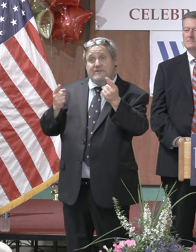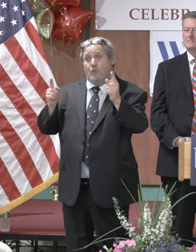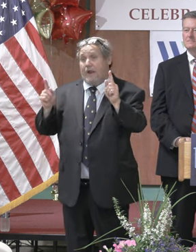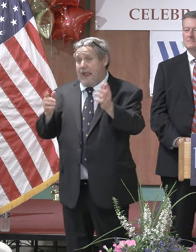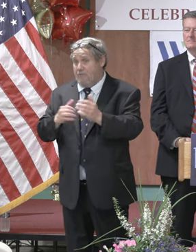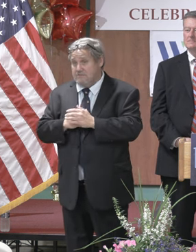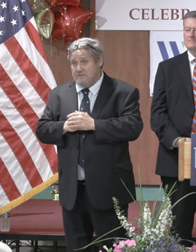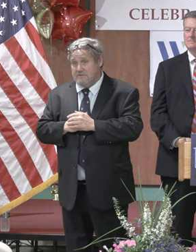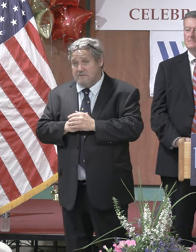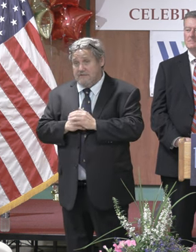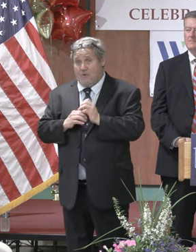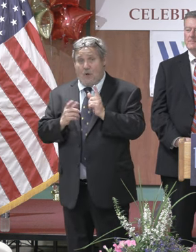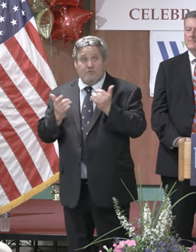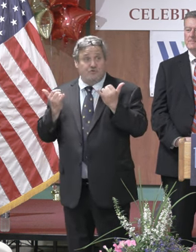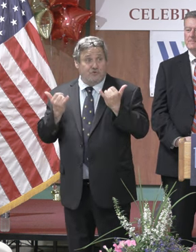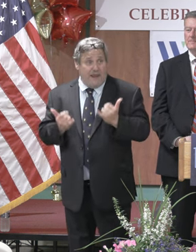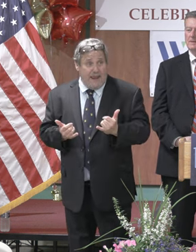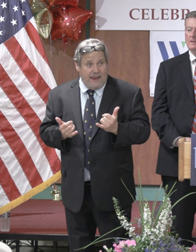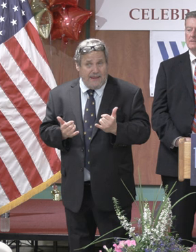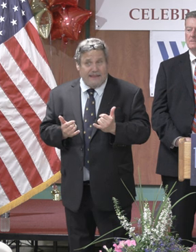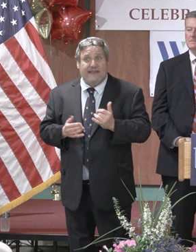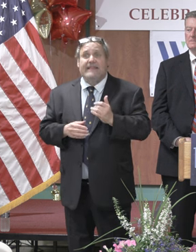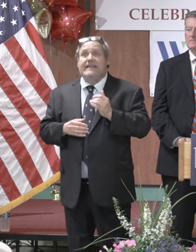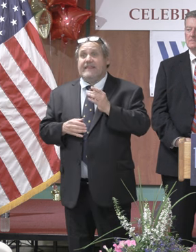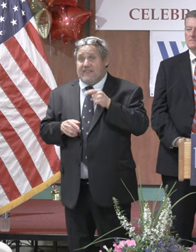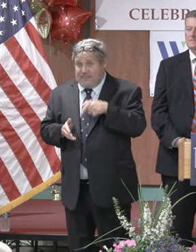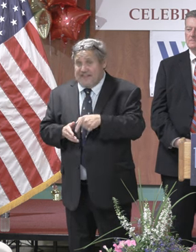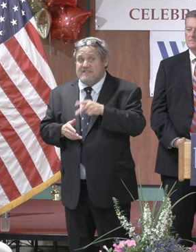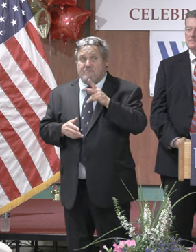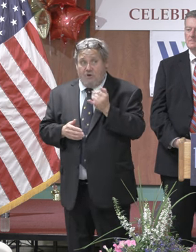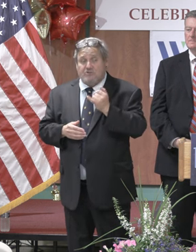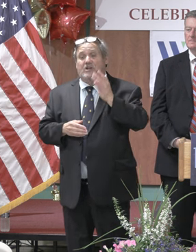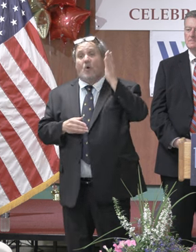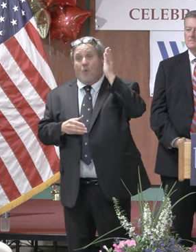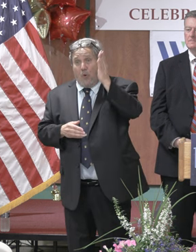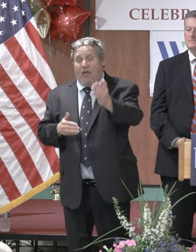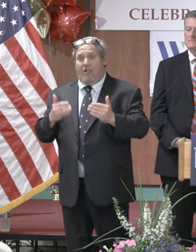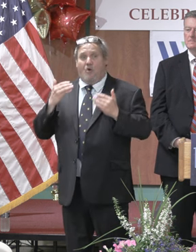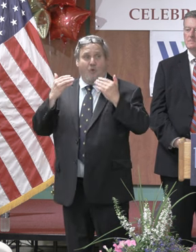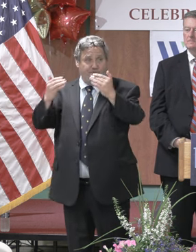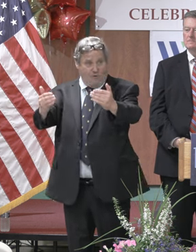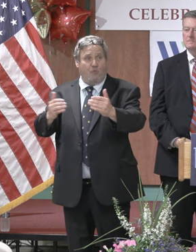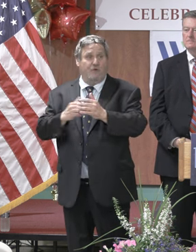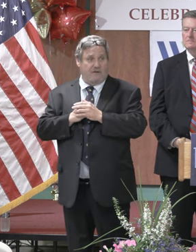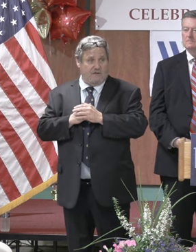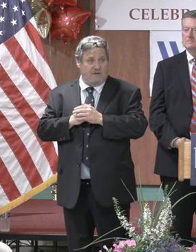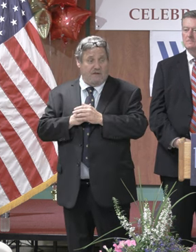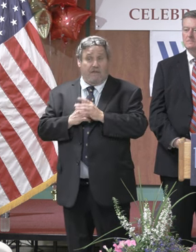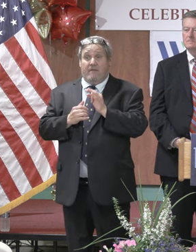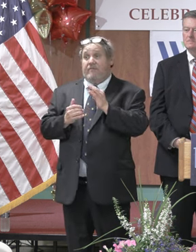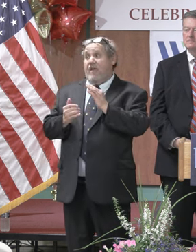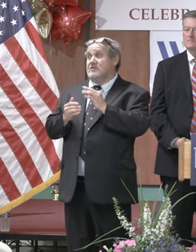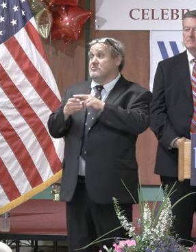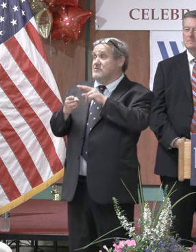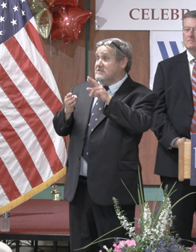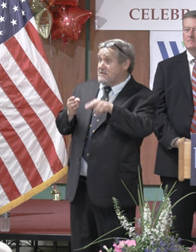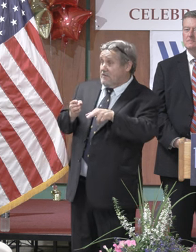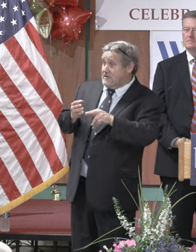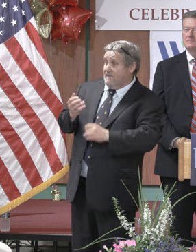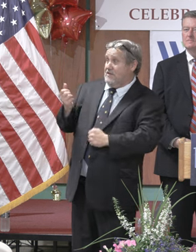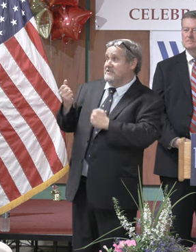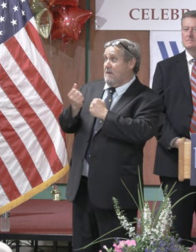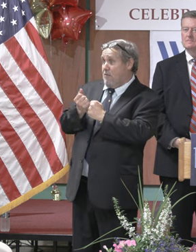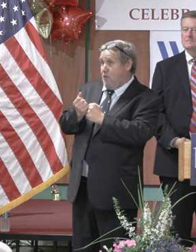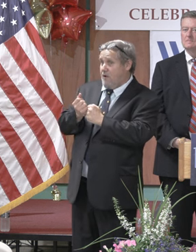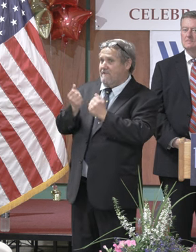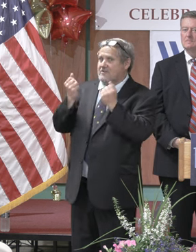you've heard about other ideas that we've had over the years that did not work out and this project is going forward it will come